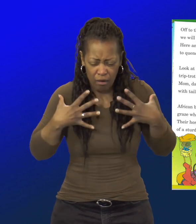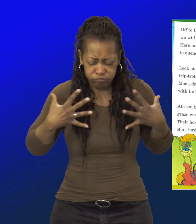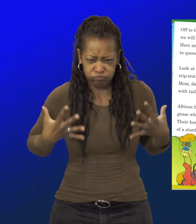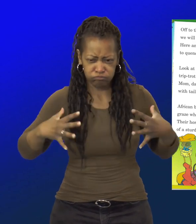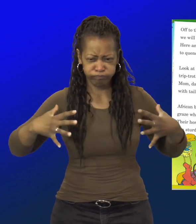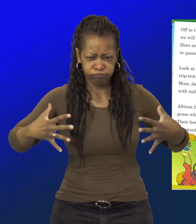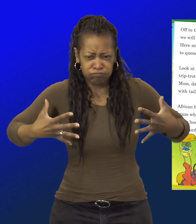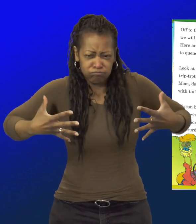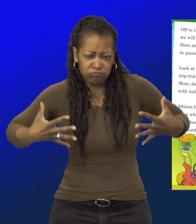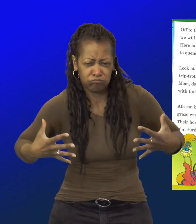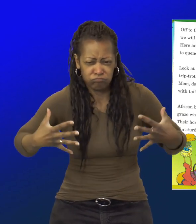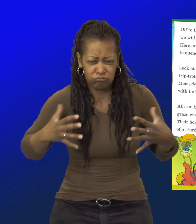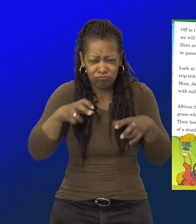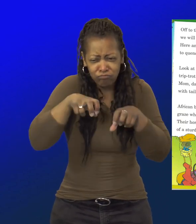that's where she stays.